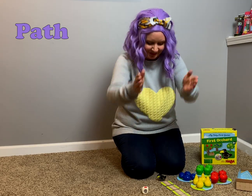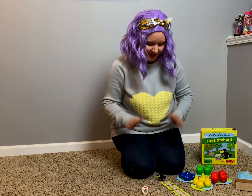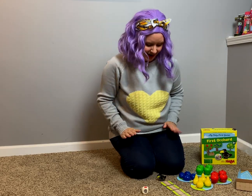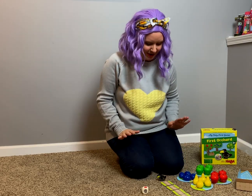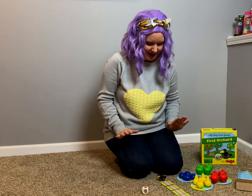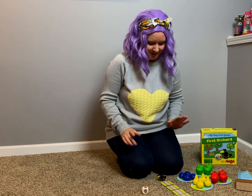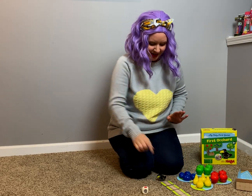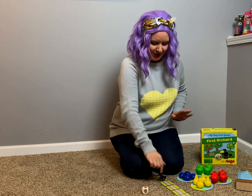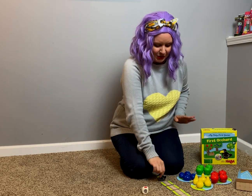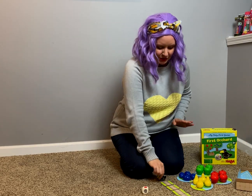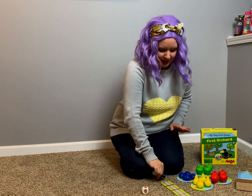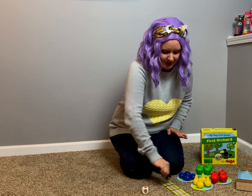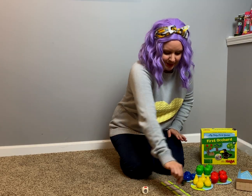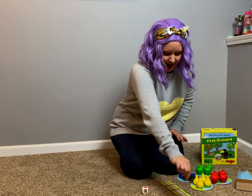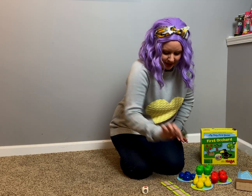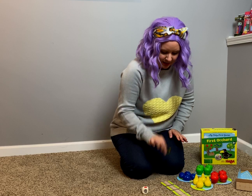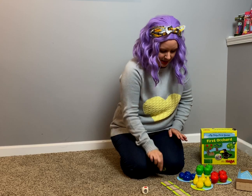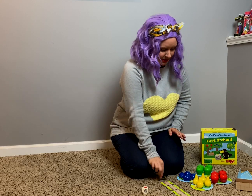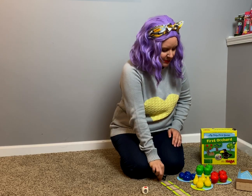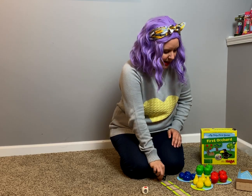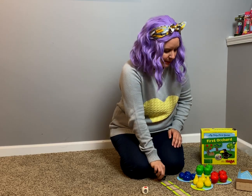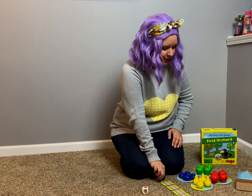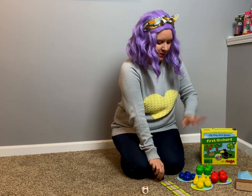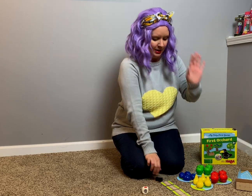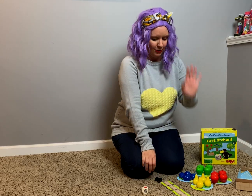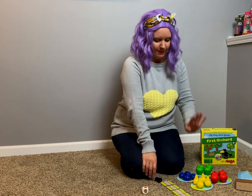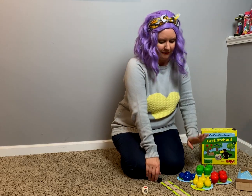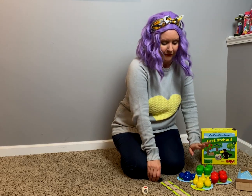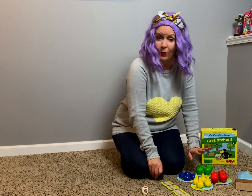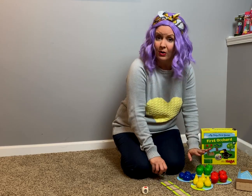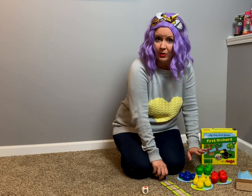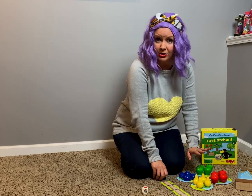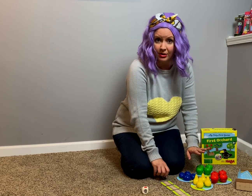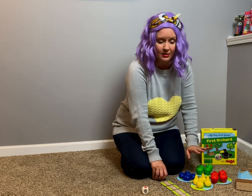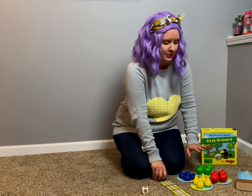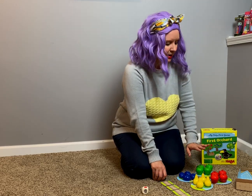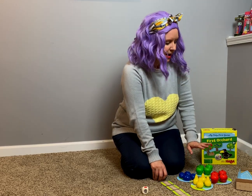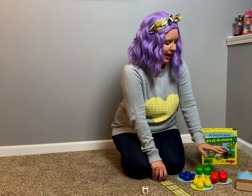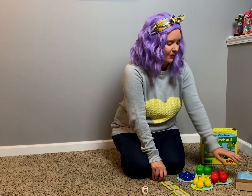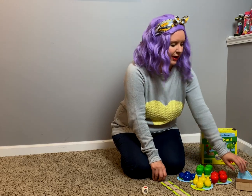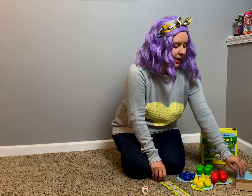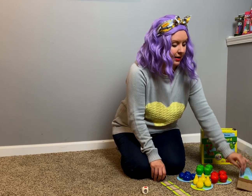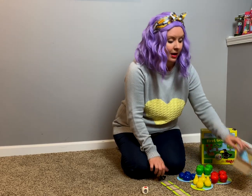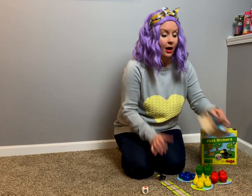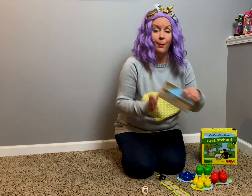All right. So, here's the path. Here's the black bird. Here are my four orchards. I've got a